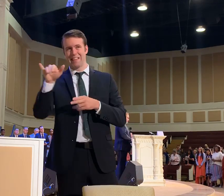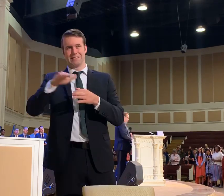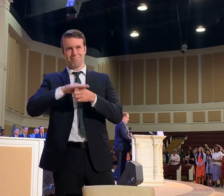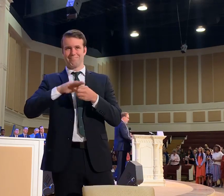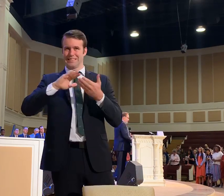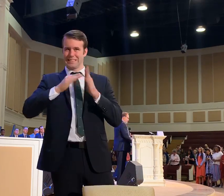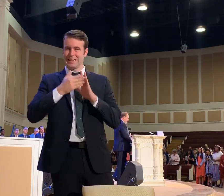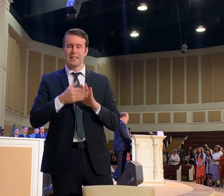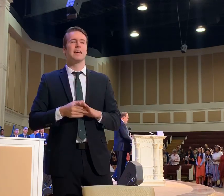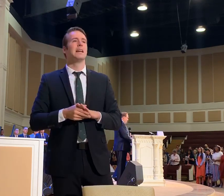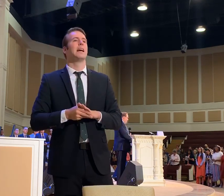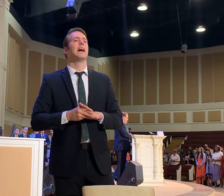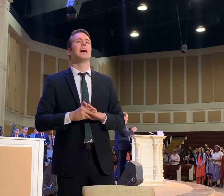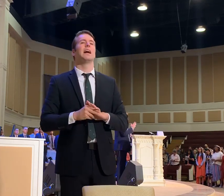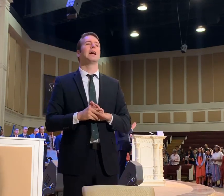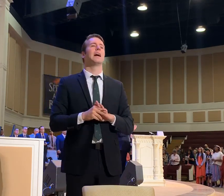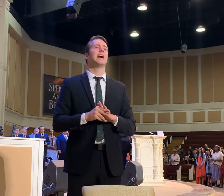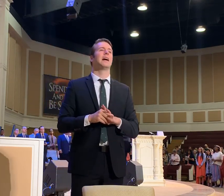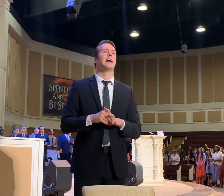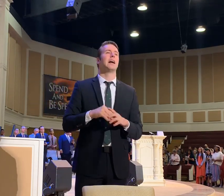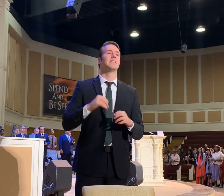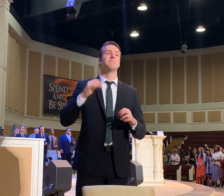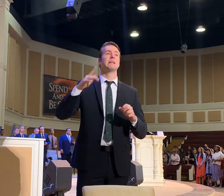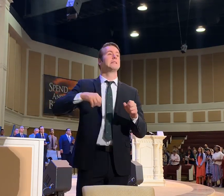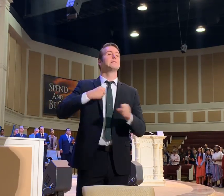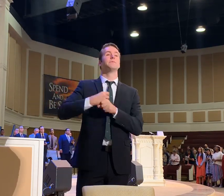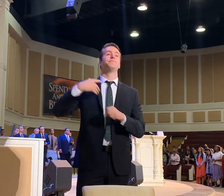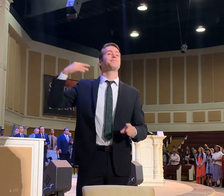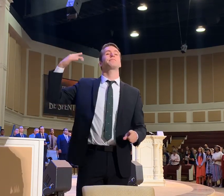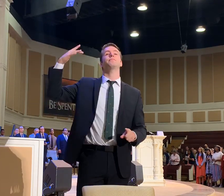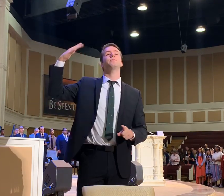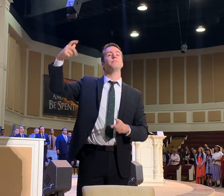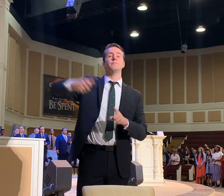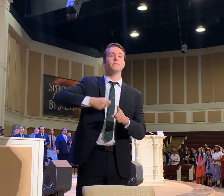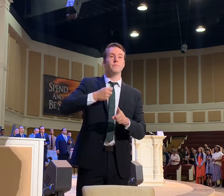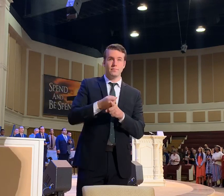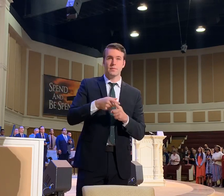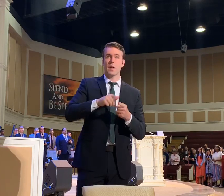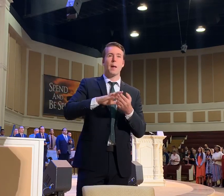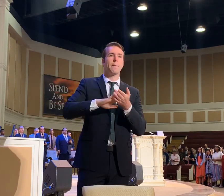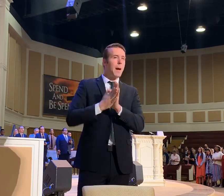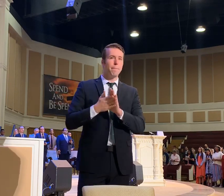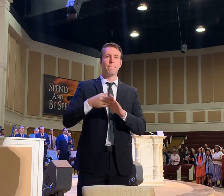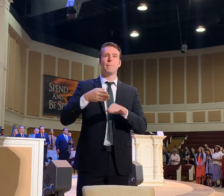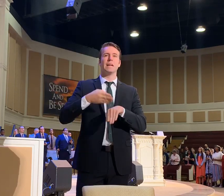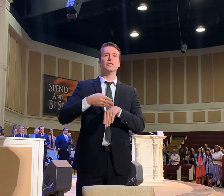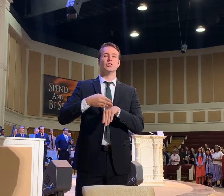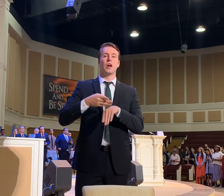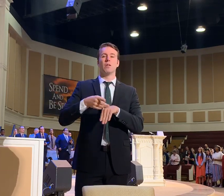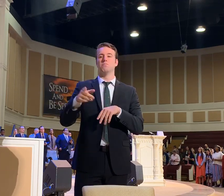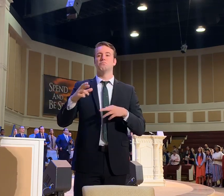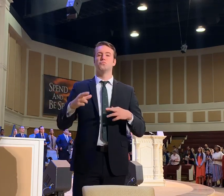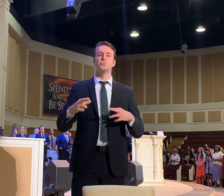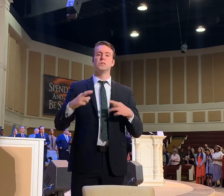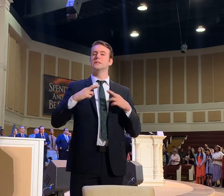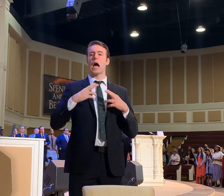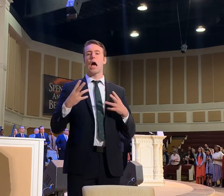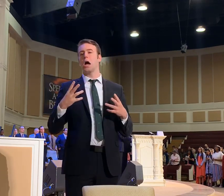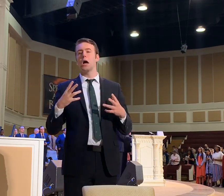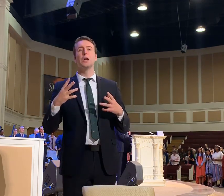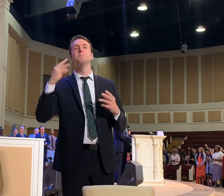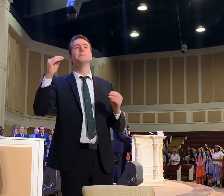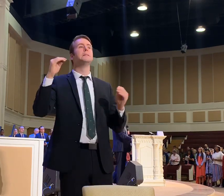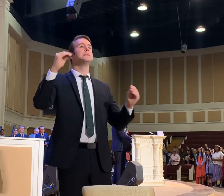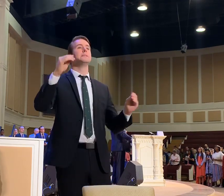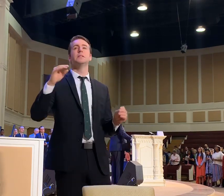there. And as all the years have gone by, he came to Bishop and in somewhat of a retired state, except for going out